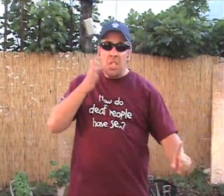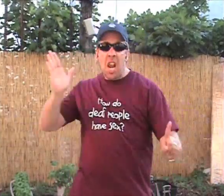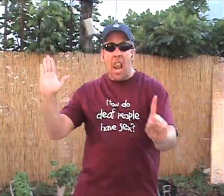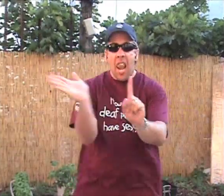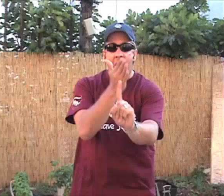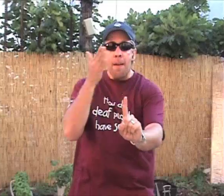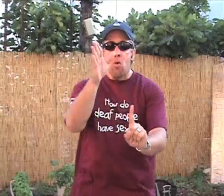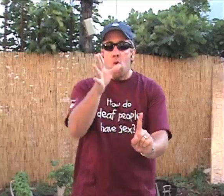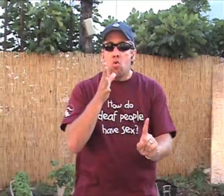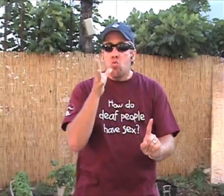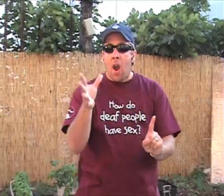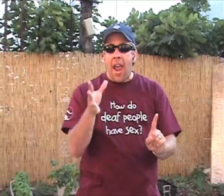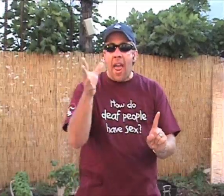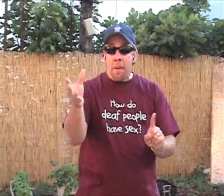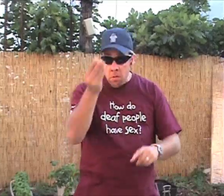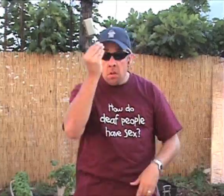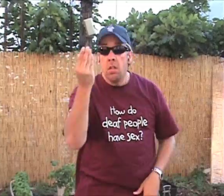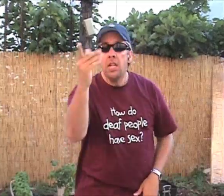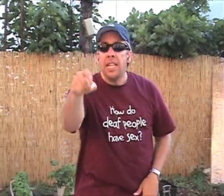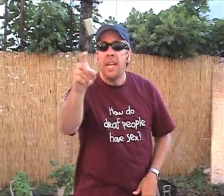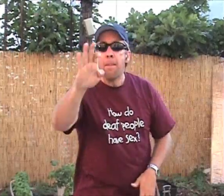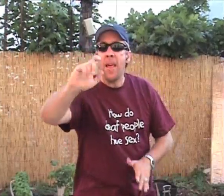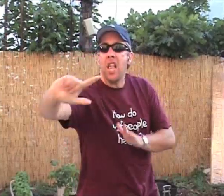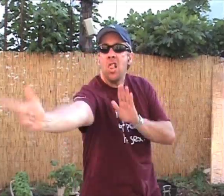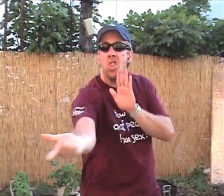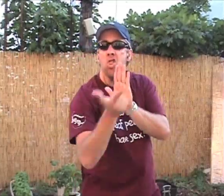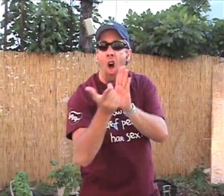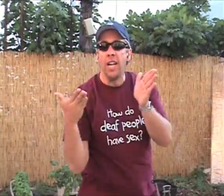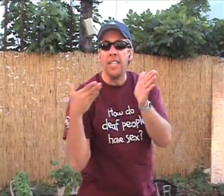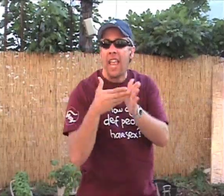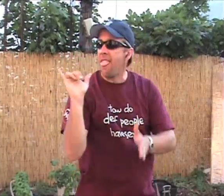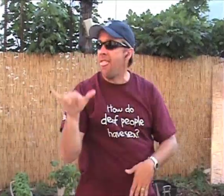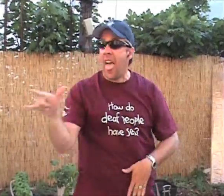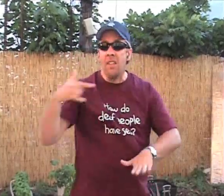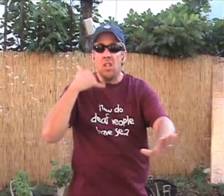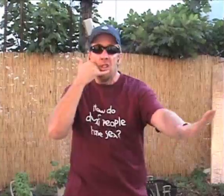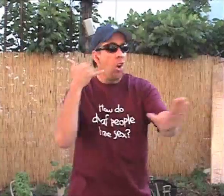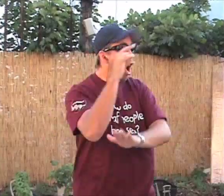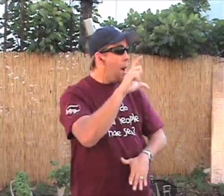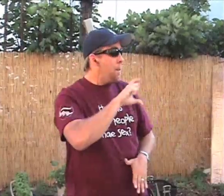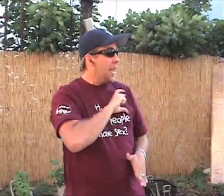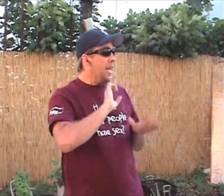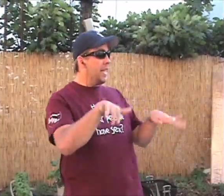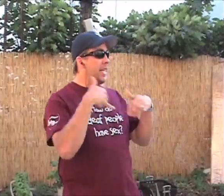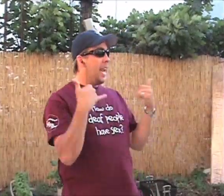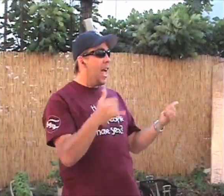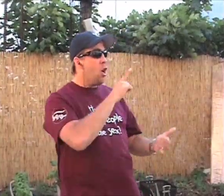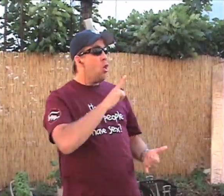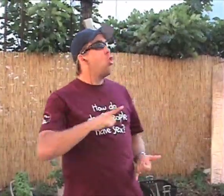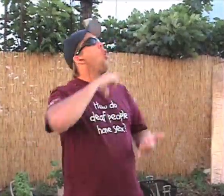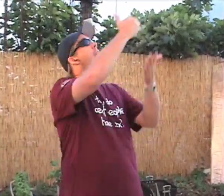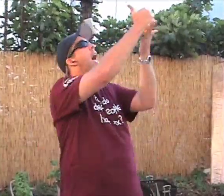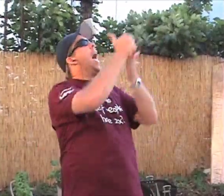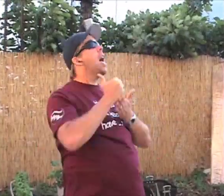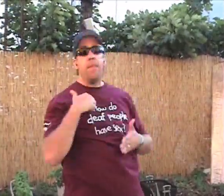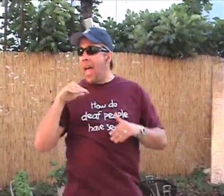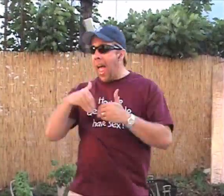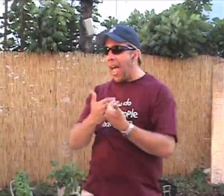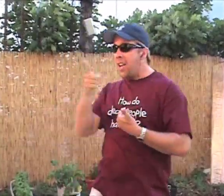slap your grandma There ought to be a law Get the sheriff on the phone Lord have mercy, how she